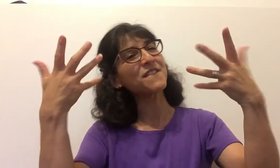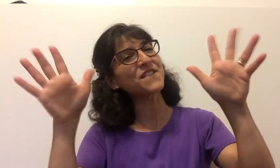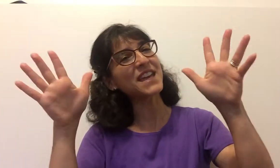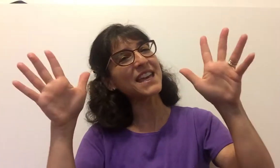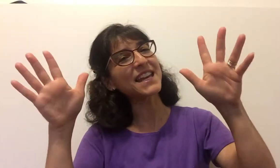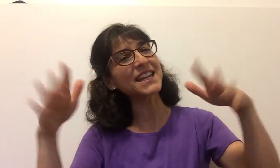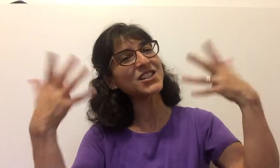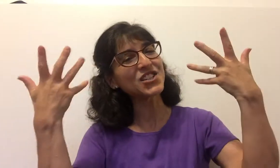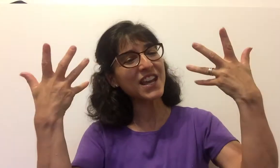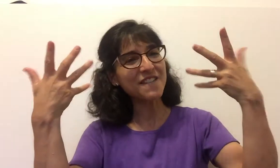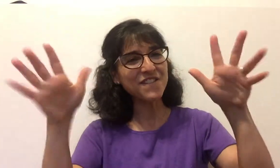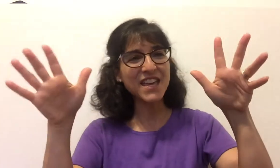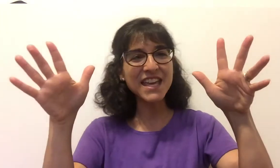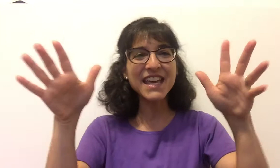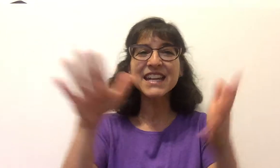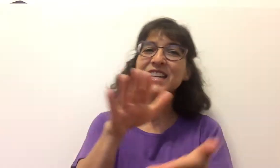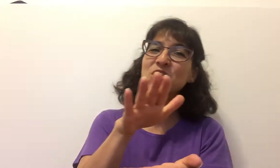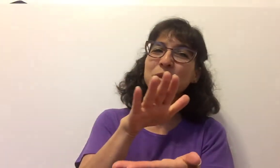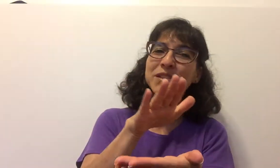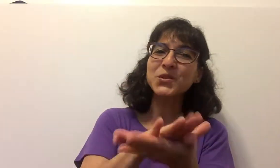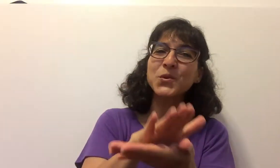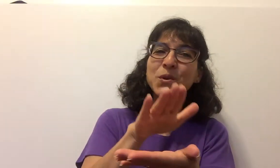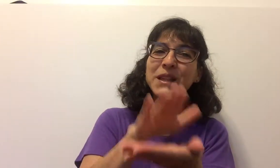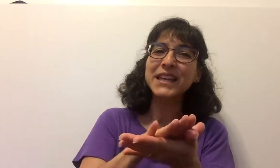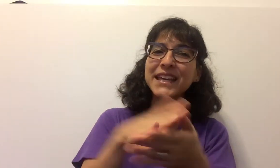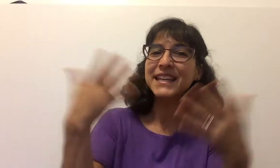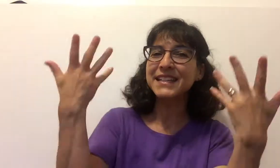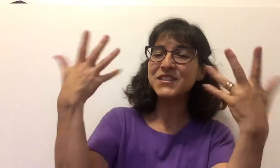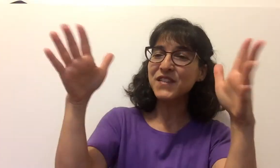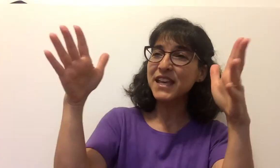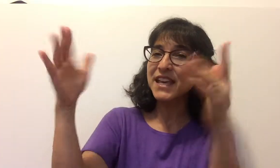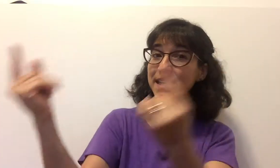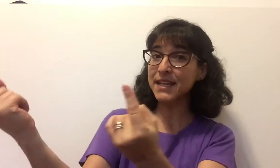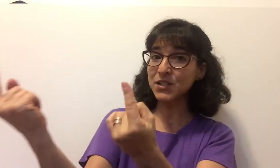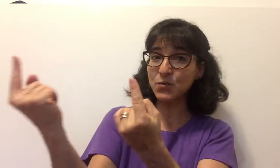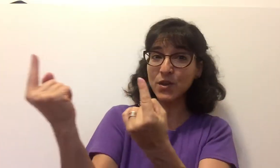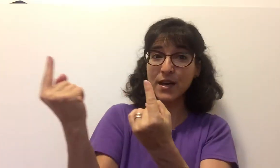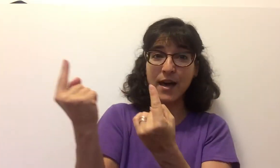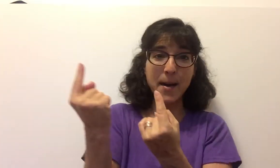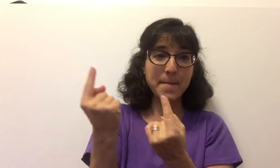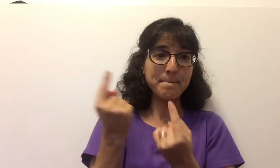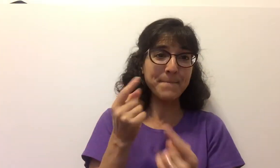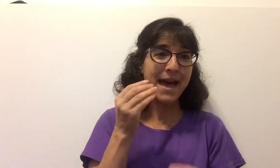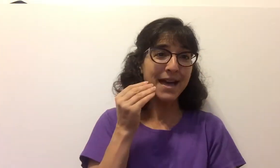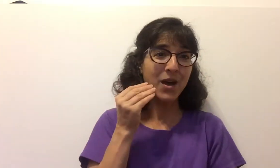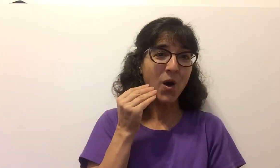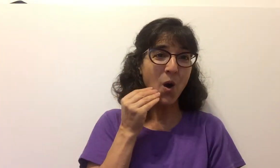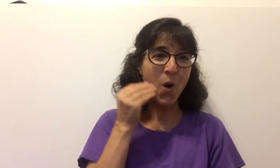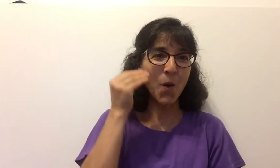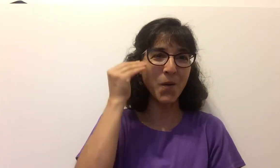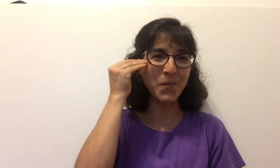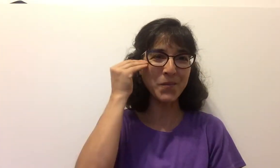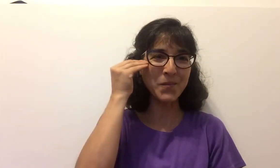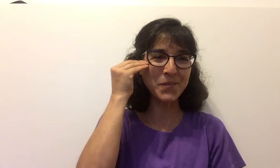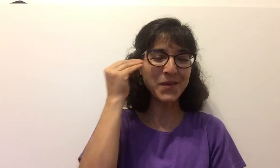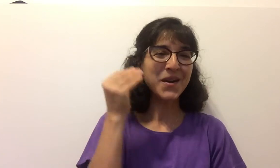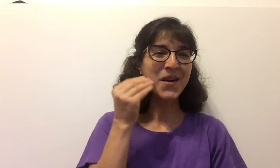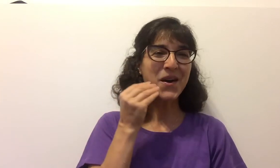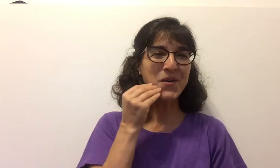finished, finished. When school is finished, we'll come back home. Home.